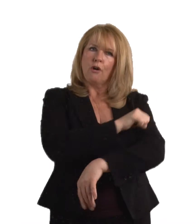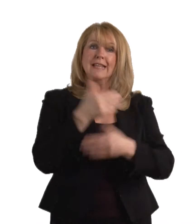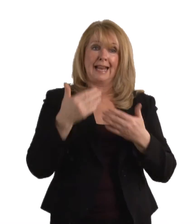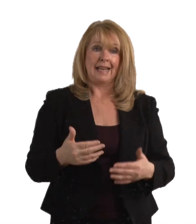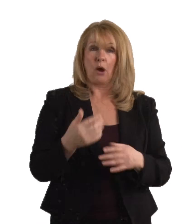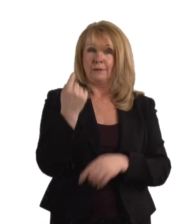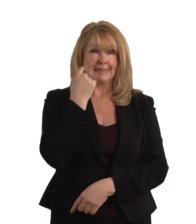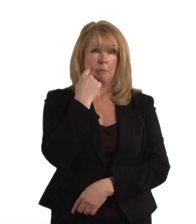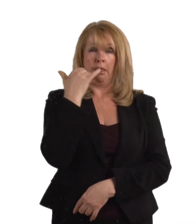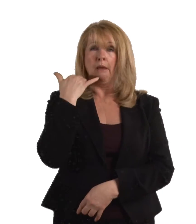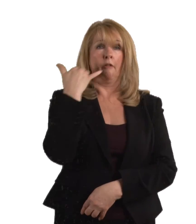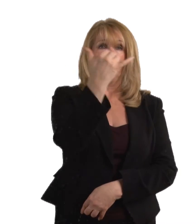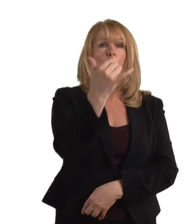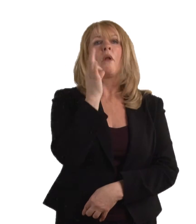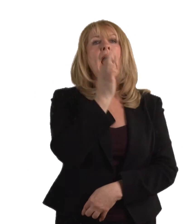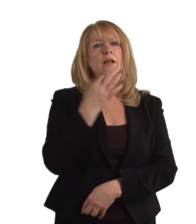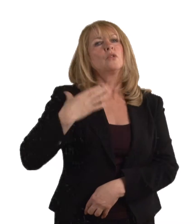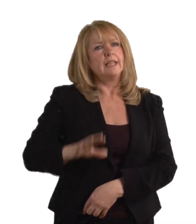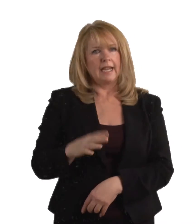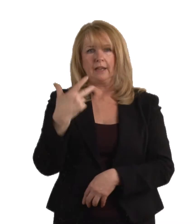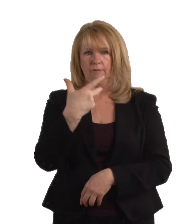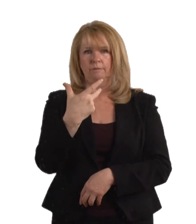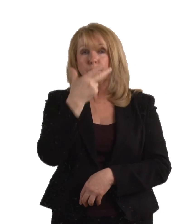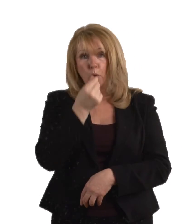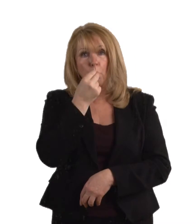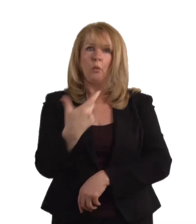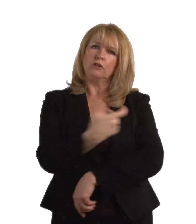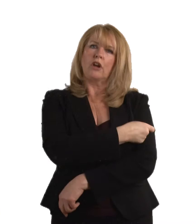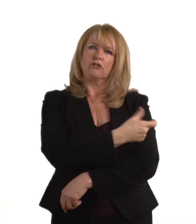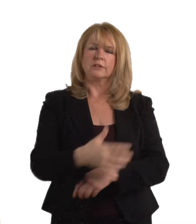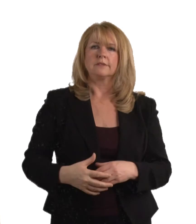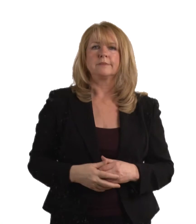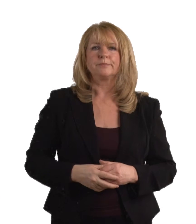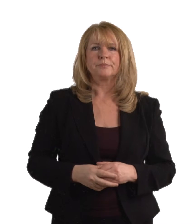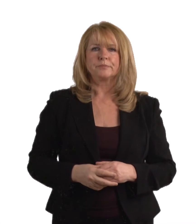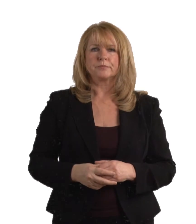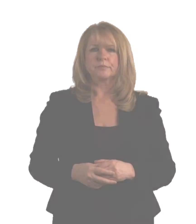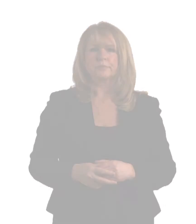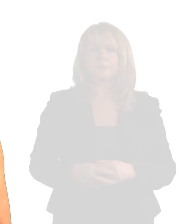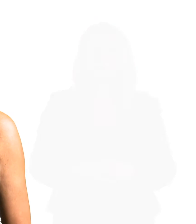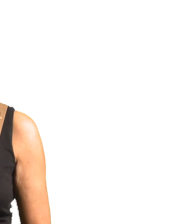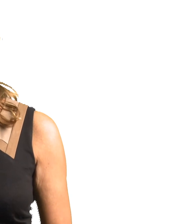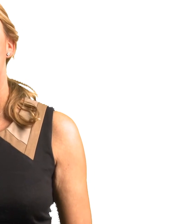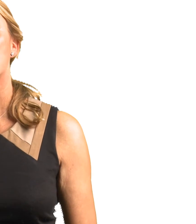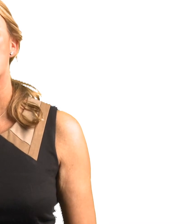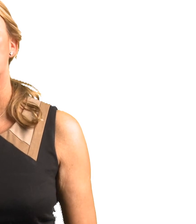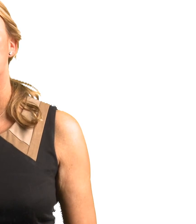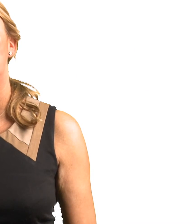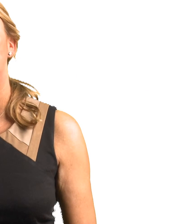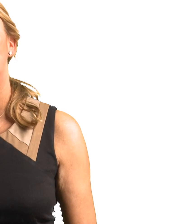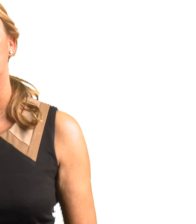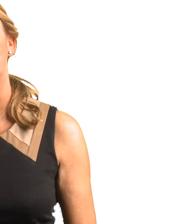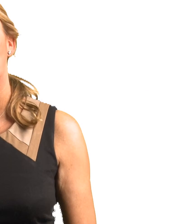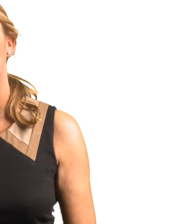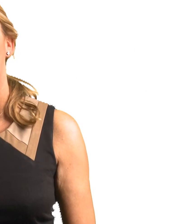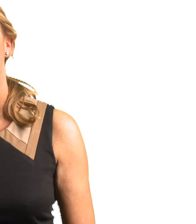and antibiotics do not work on viruses so will not cure colds and flu. Contact your GP or practice nurse now to